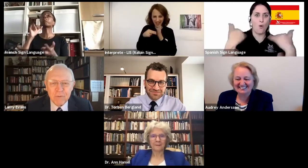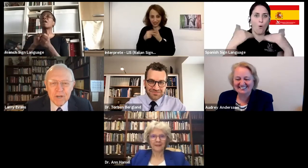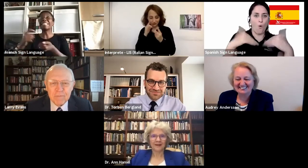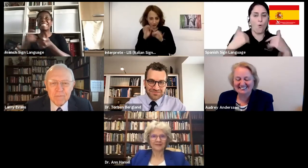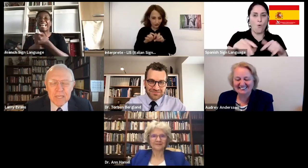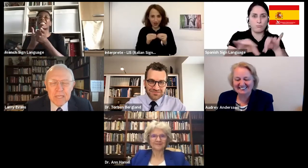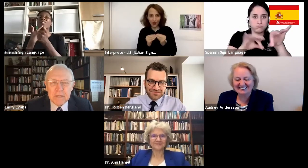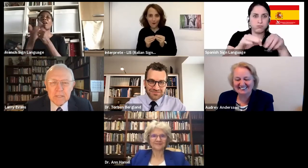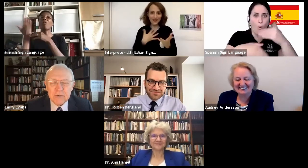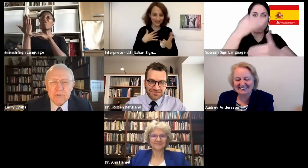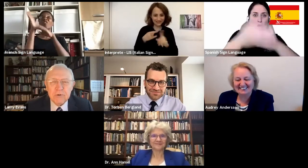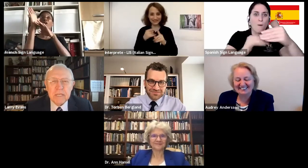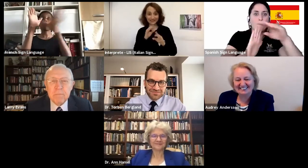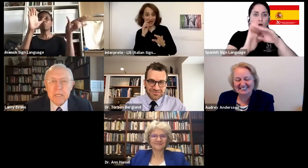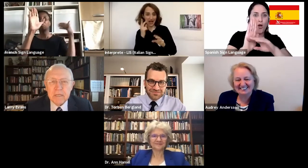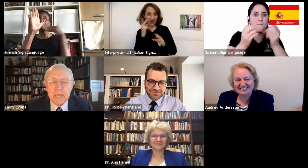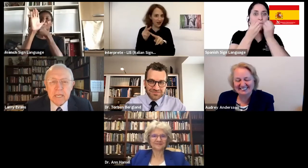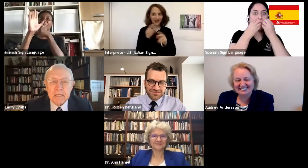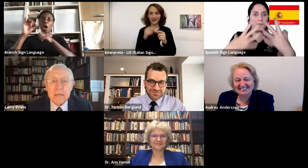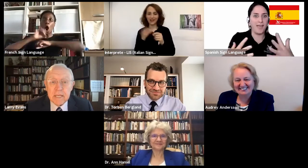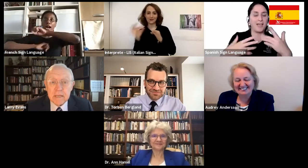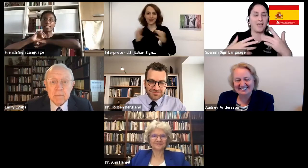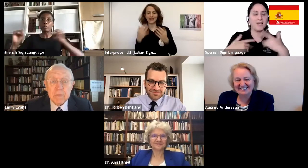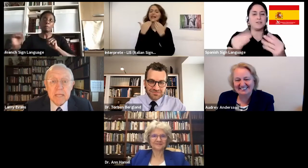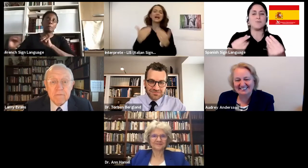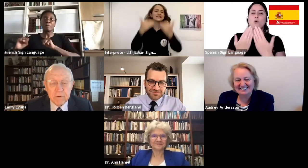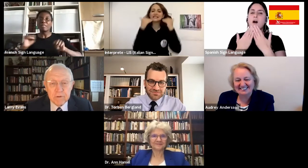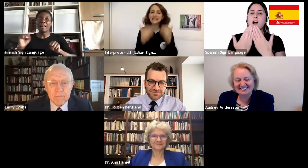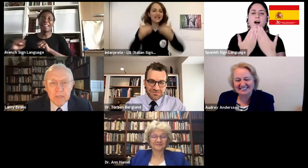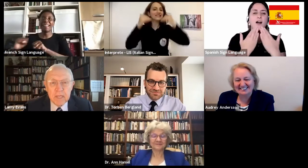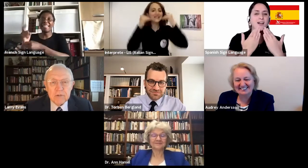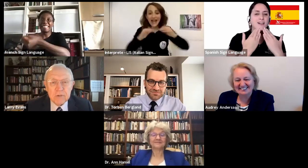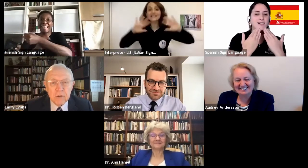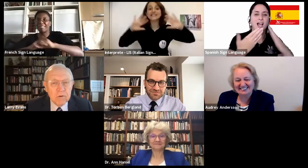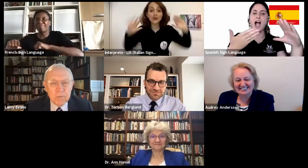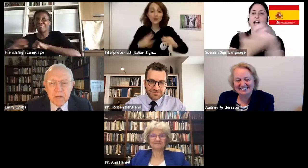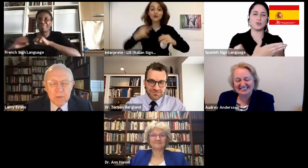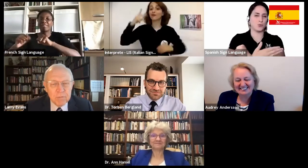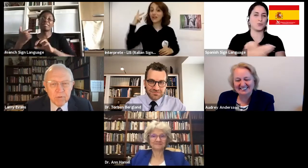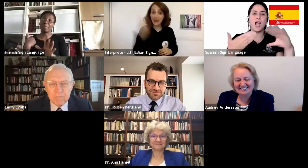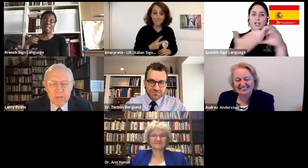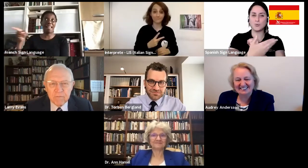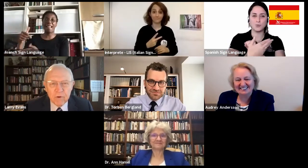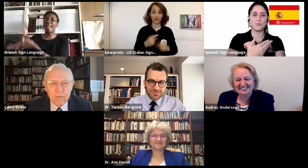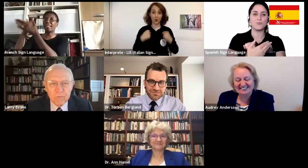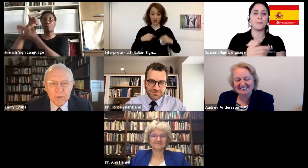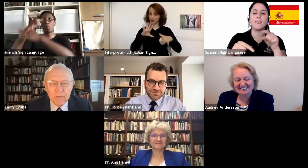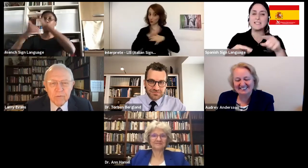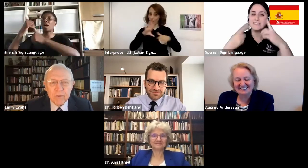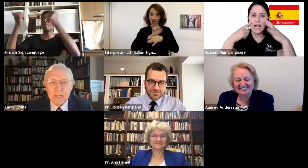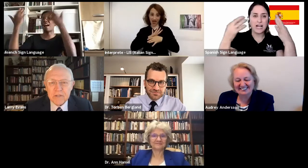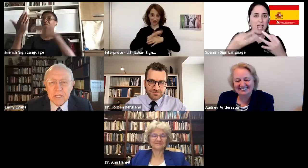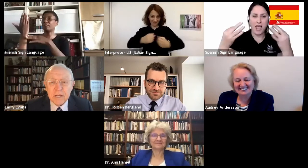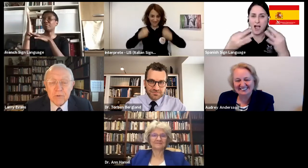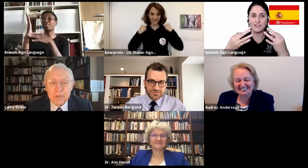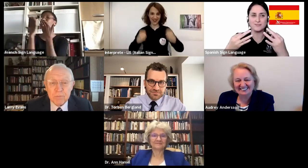you, everyone. This has truly been a team effort. So many people have been involved with